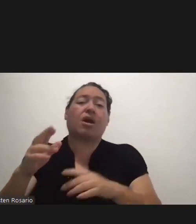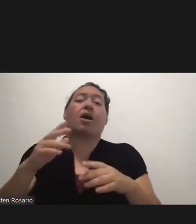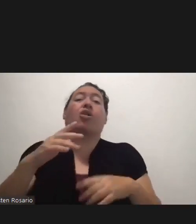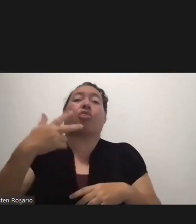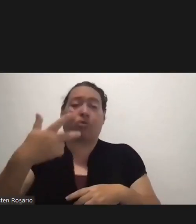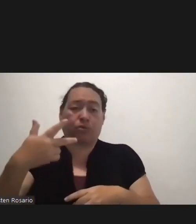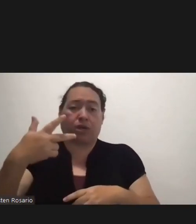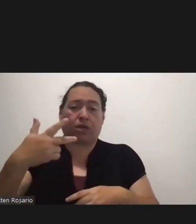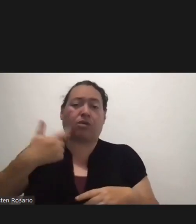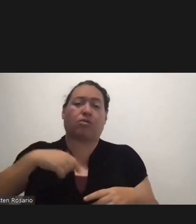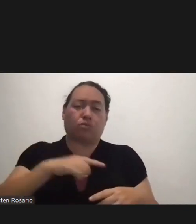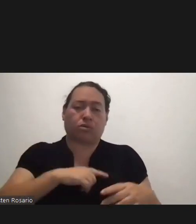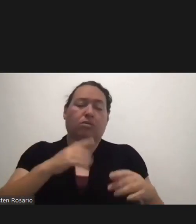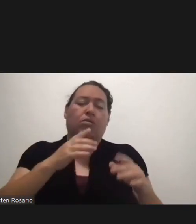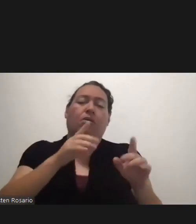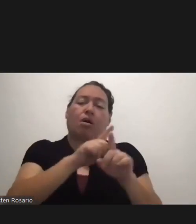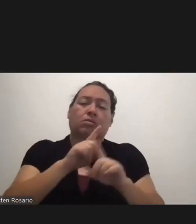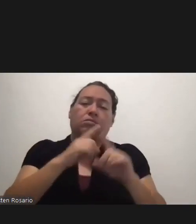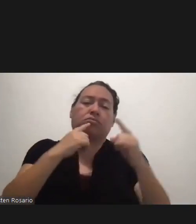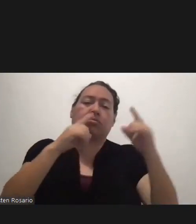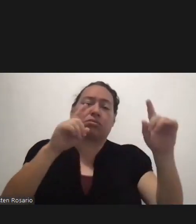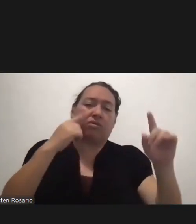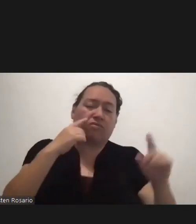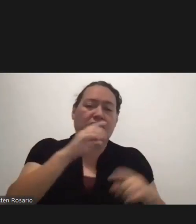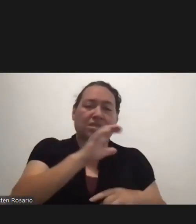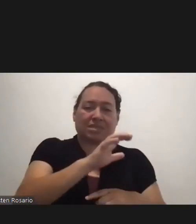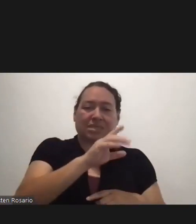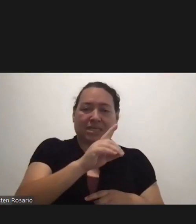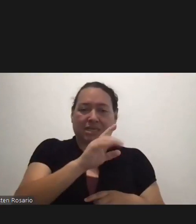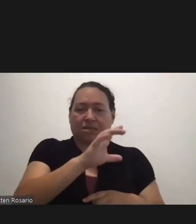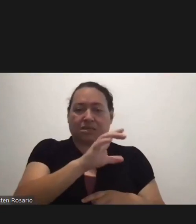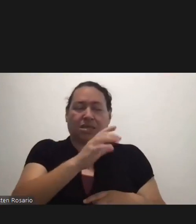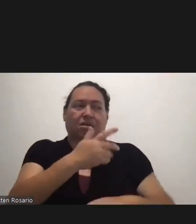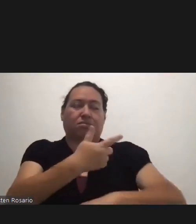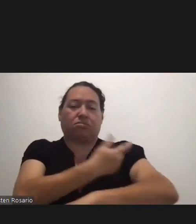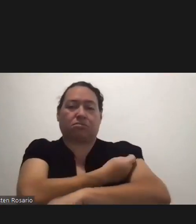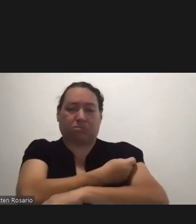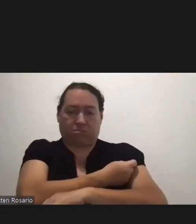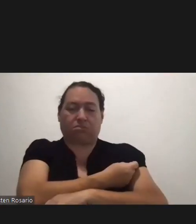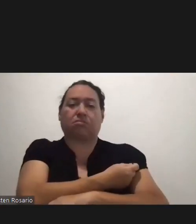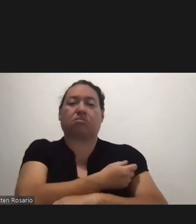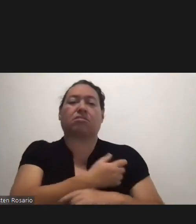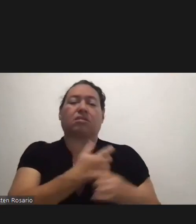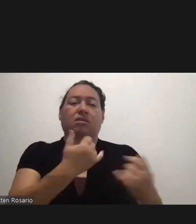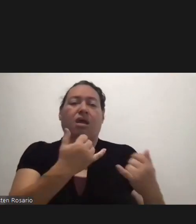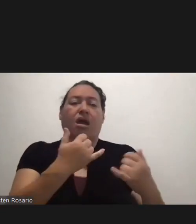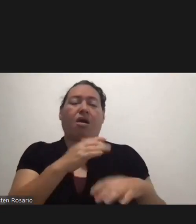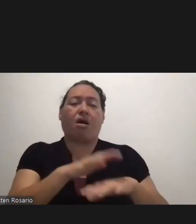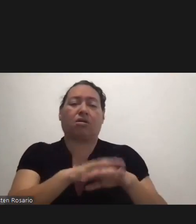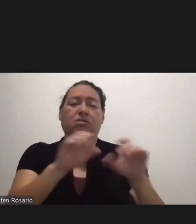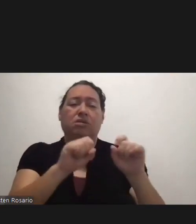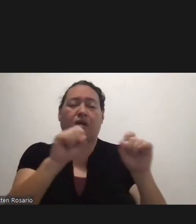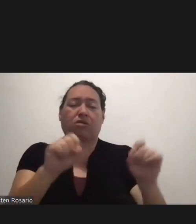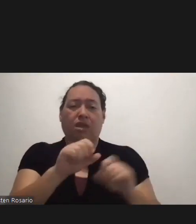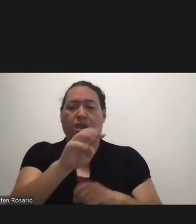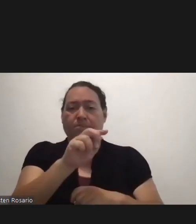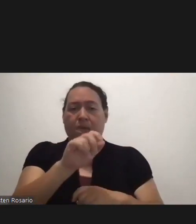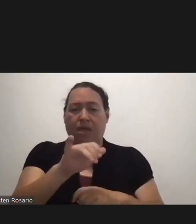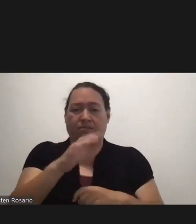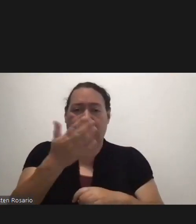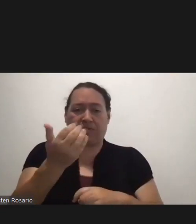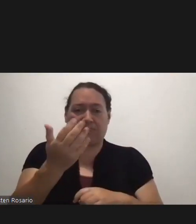efficacy of FDA-approved COVID-19 vaccines Effective Saturday, May 15th